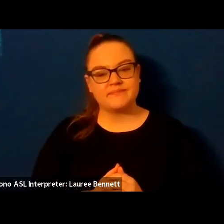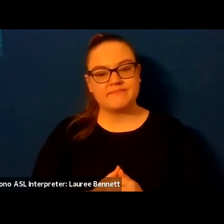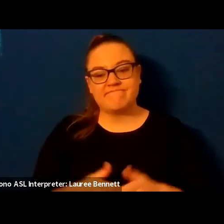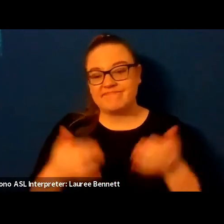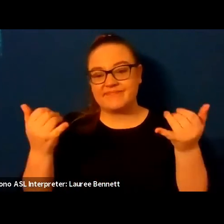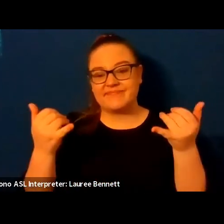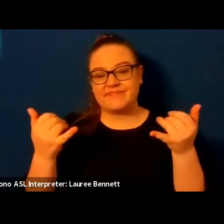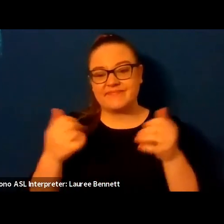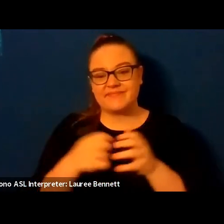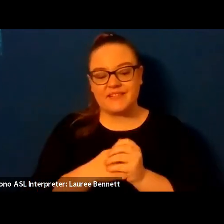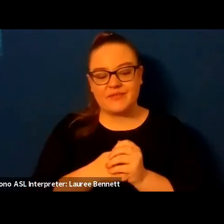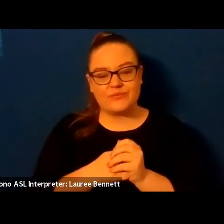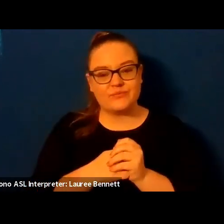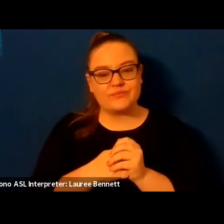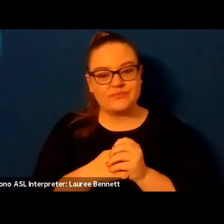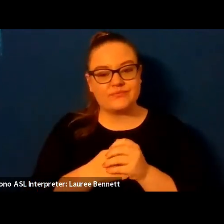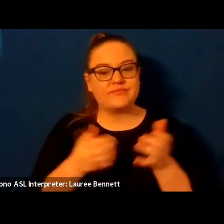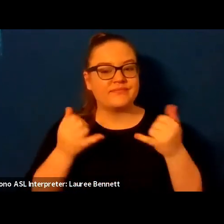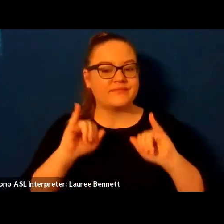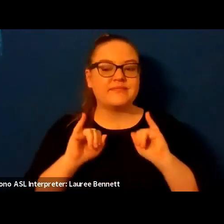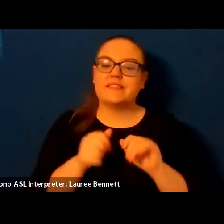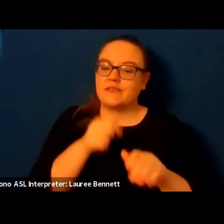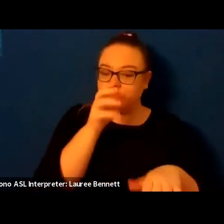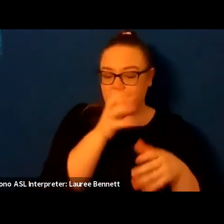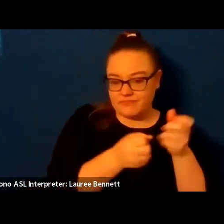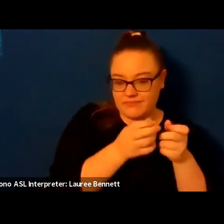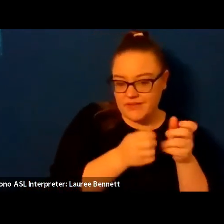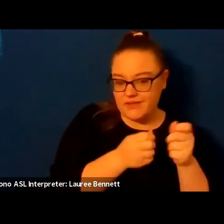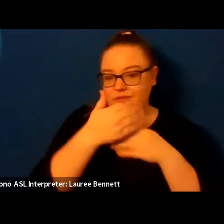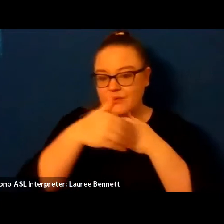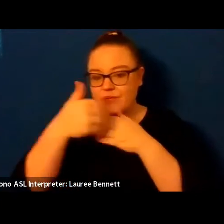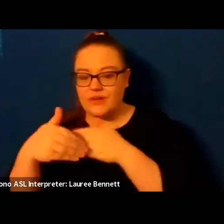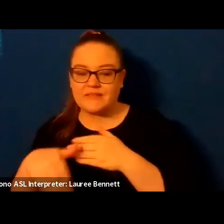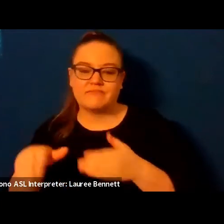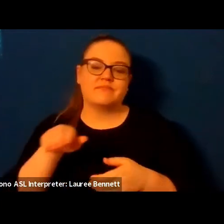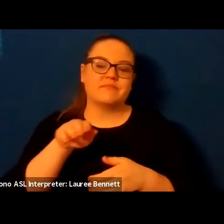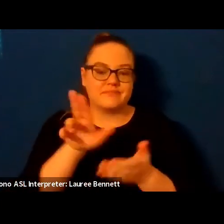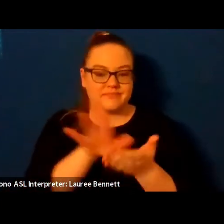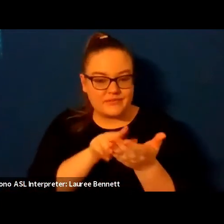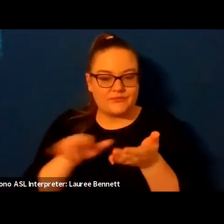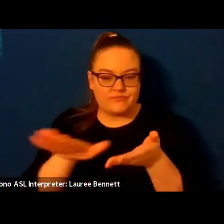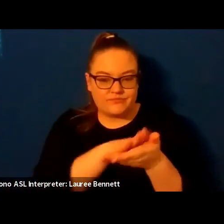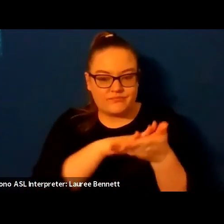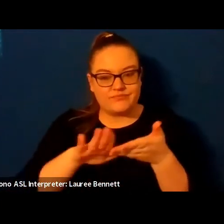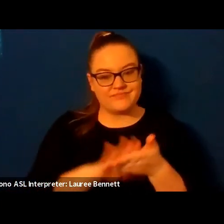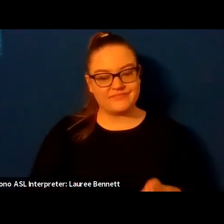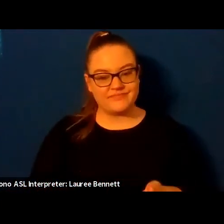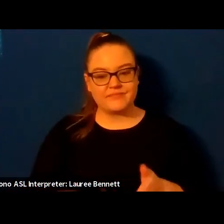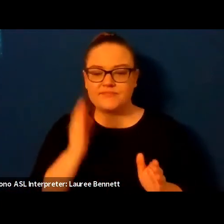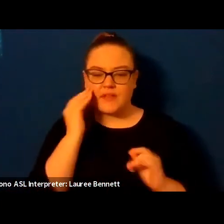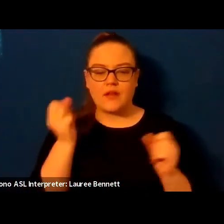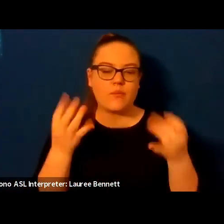slipping you milk and slabs of bread smeared with butter like all your lovers i know how much you can take